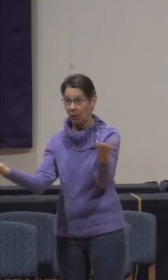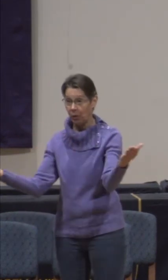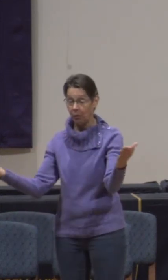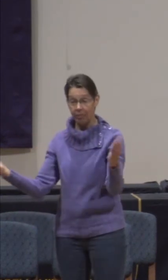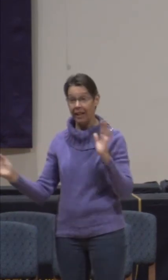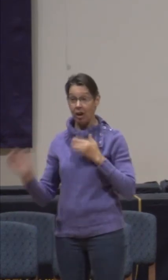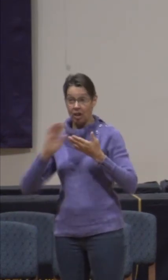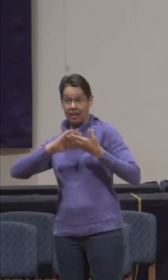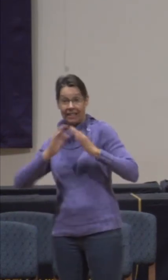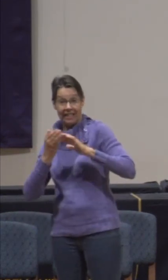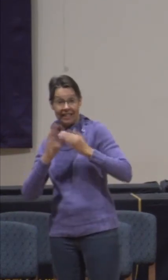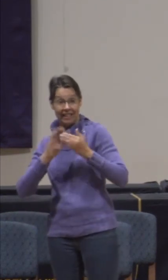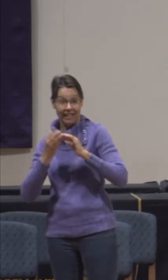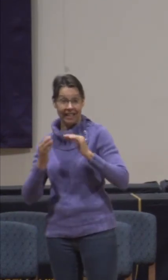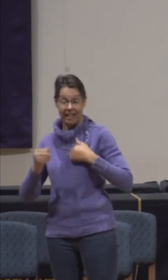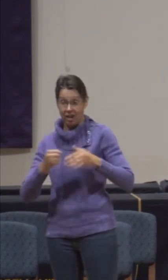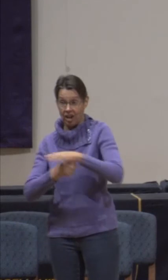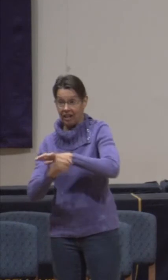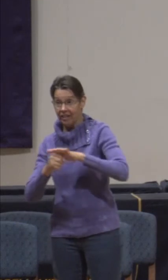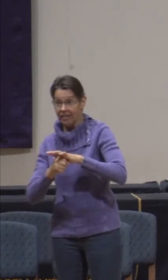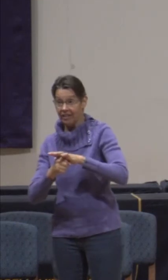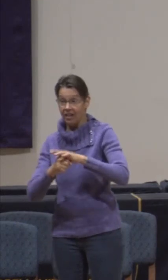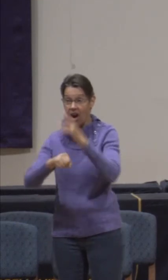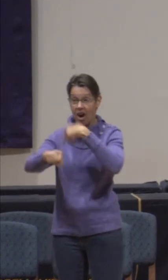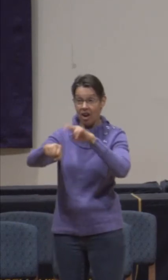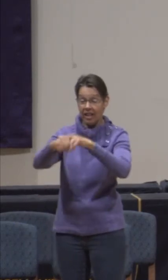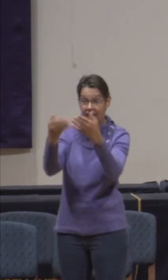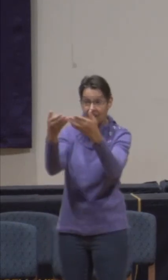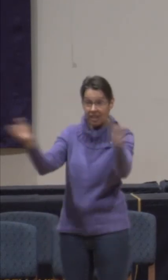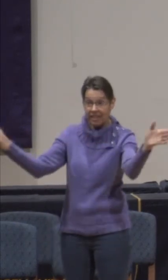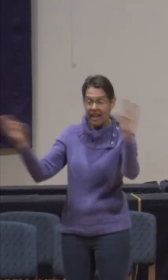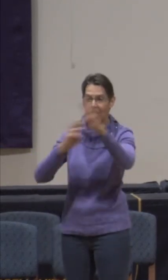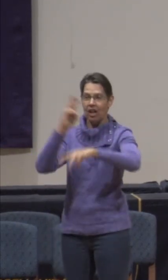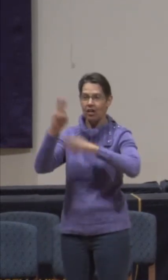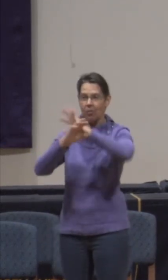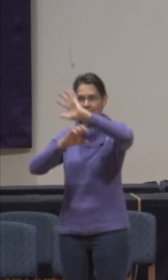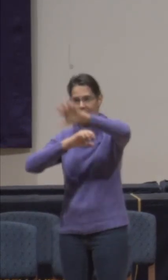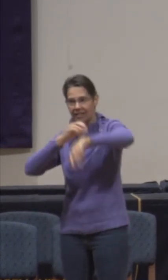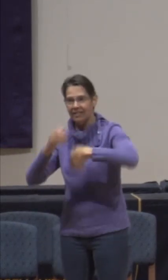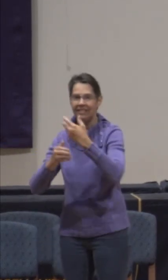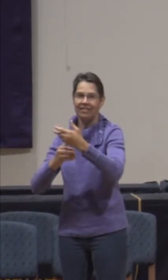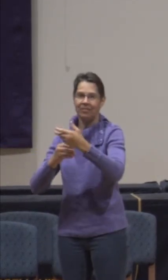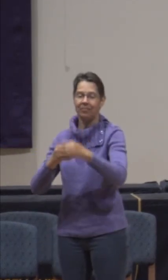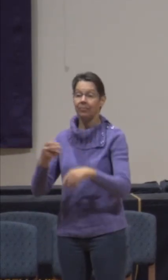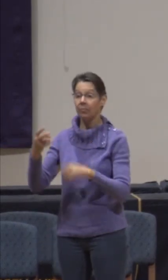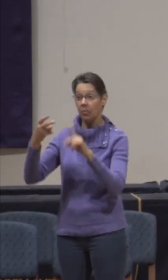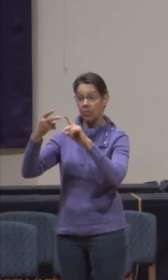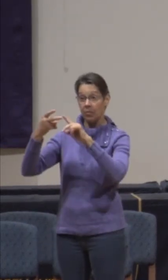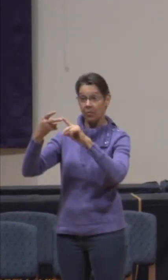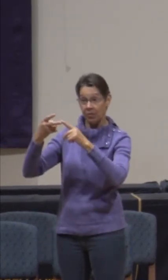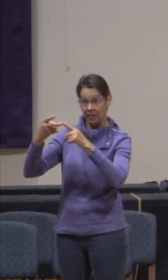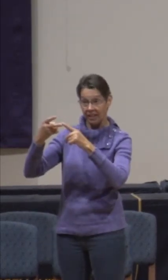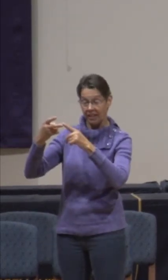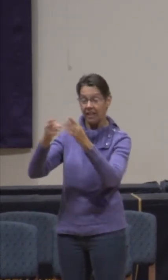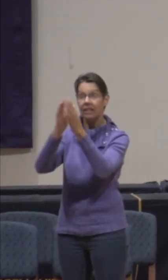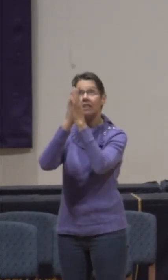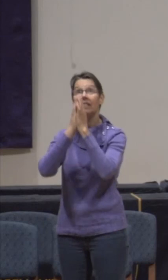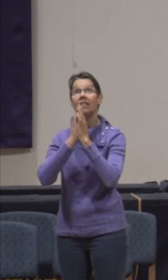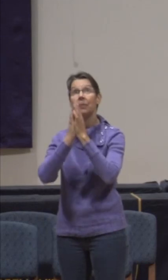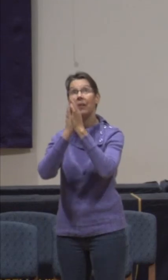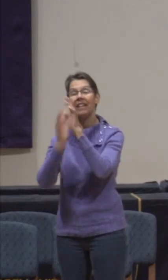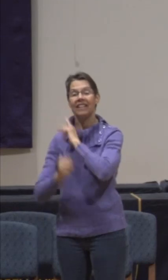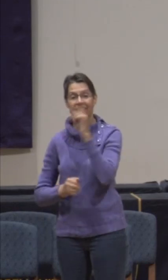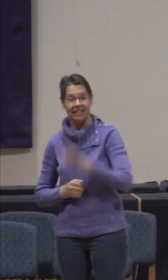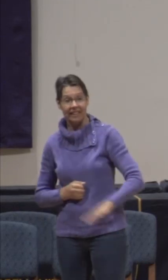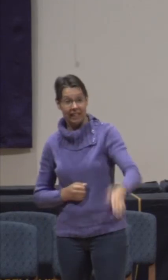in our community, in our nation and in our world. My second challenge is to pray that the kingdom of